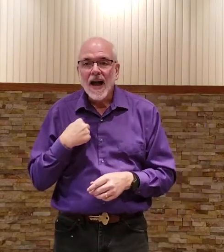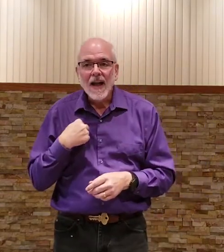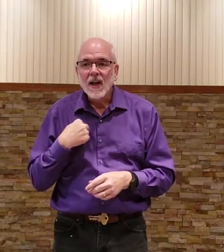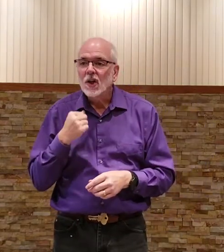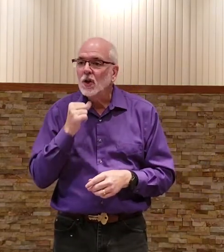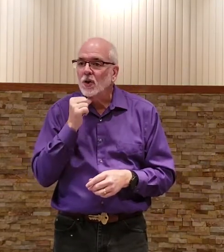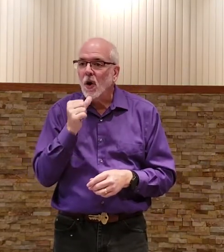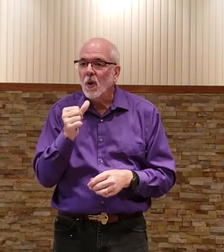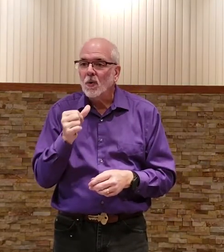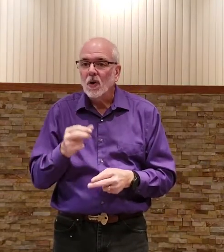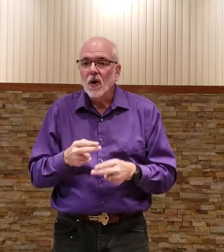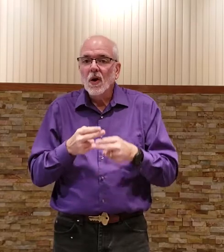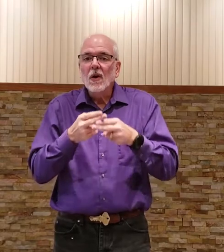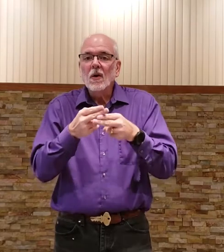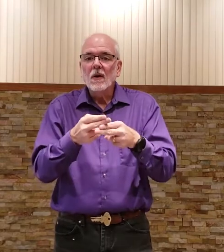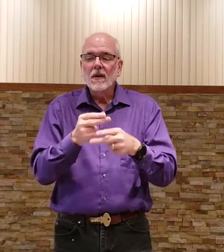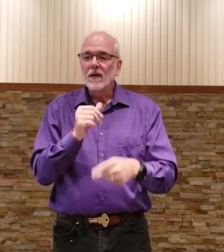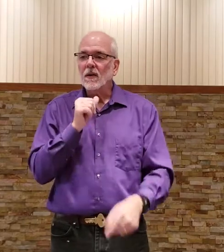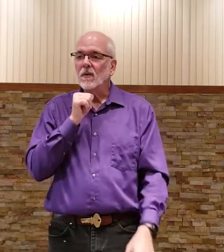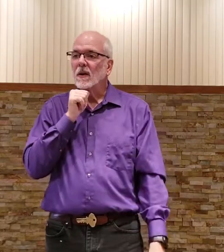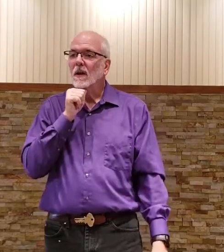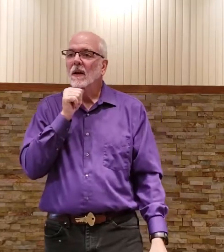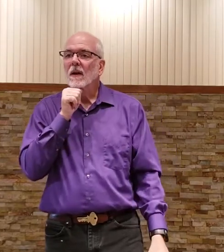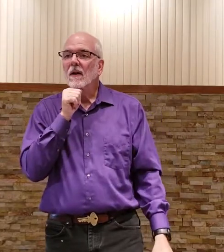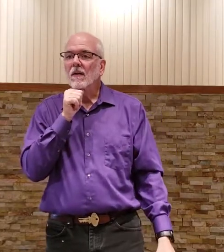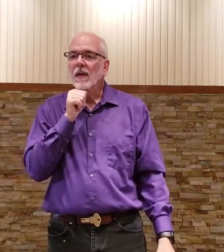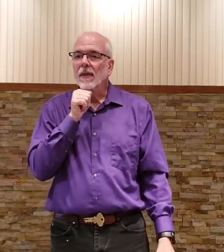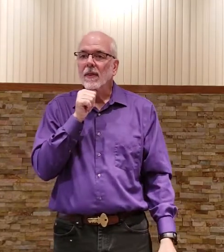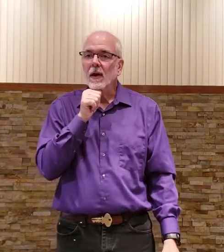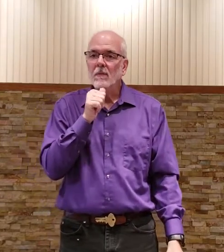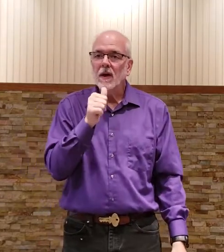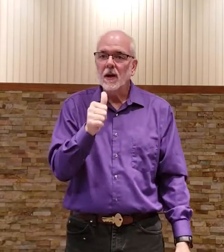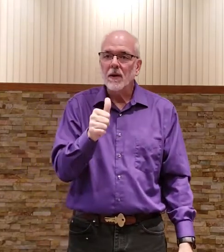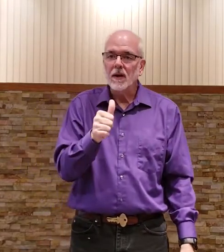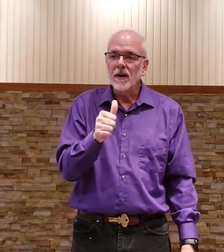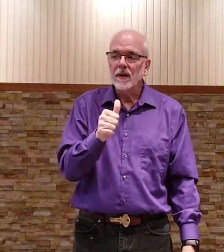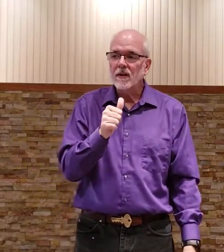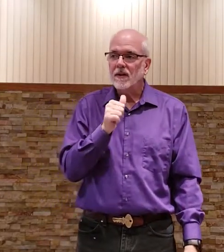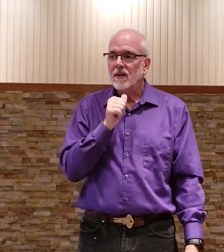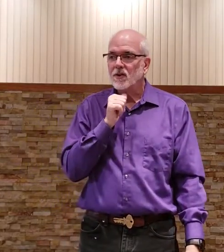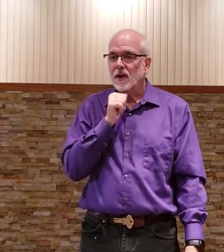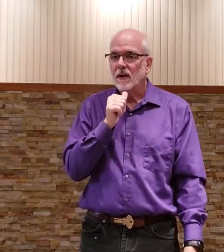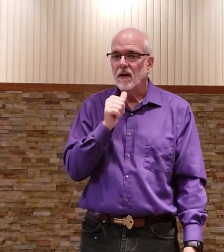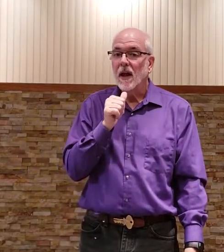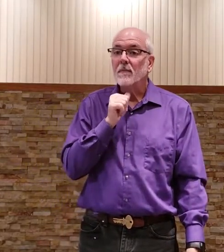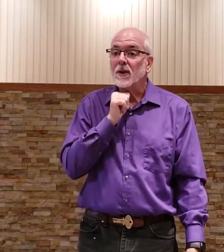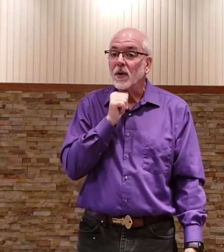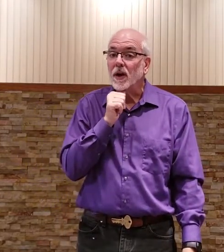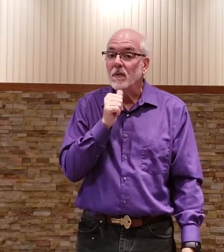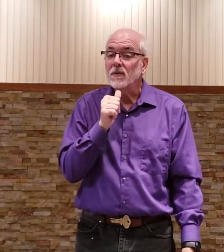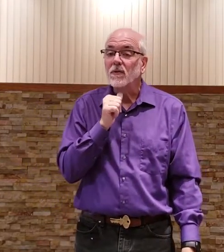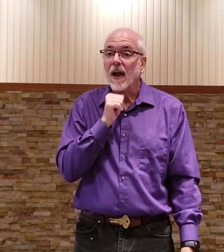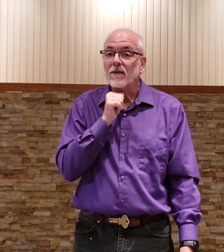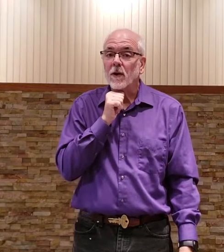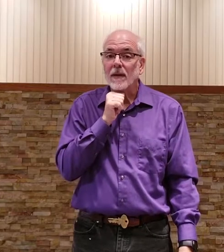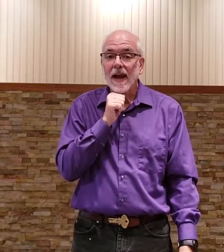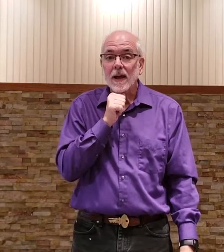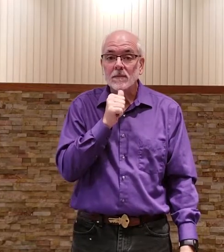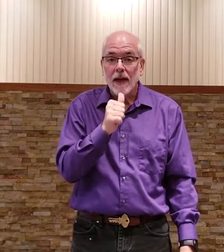i don't don't the thumb coming underneath the chin make sure it comes like from the adam's